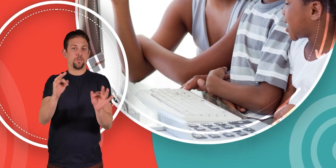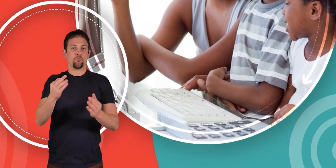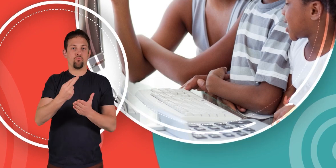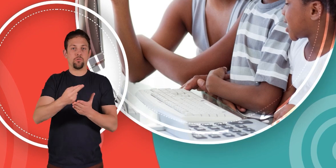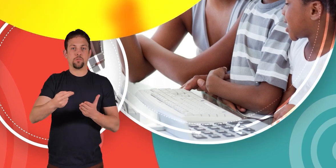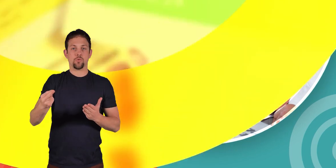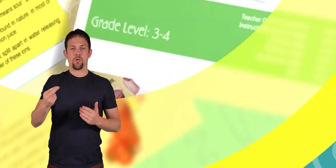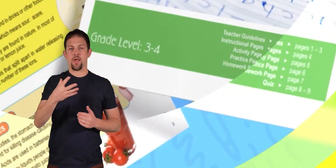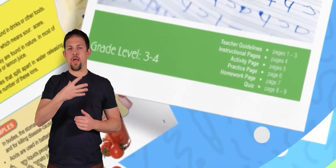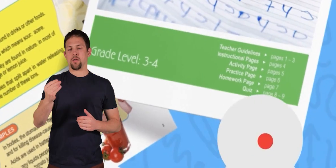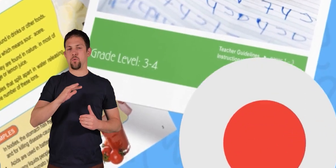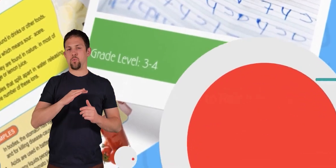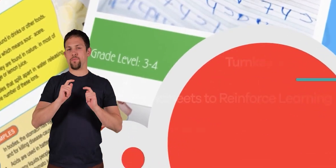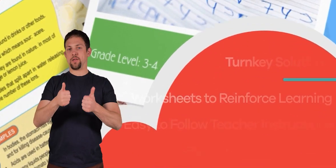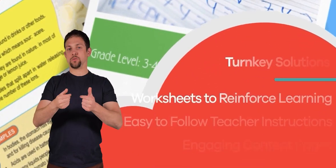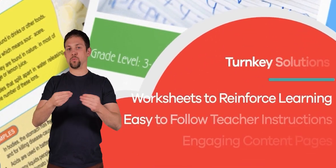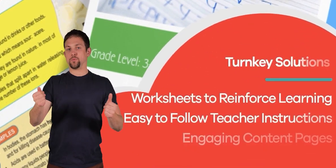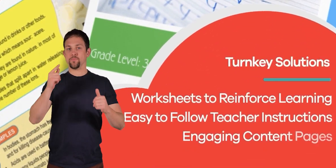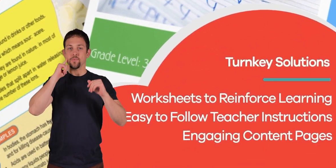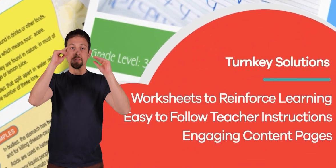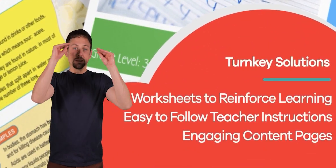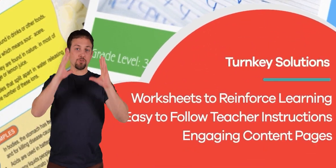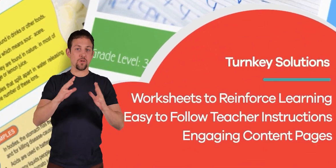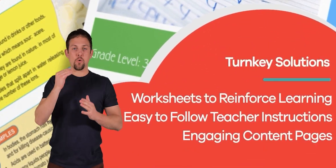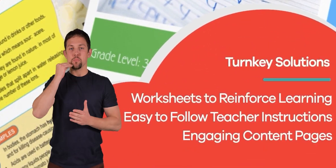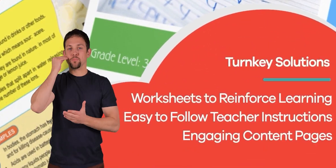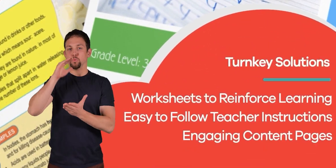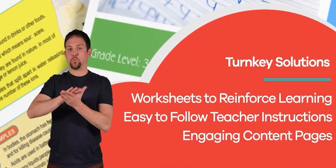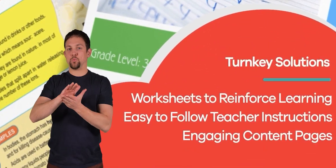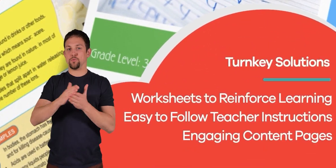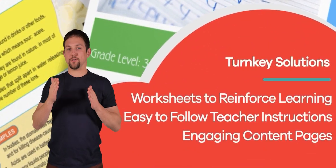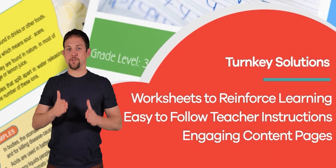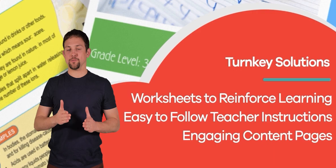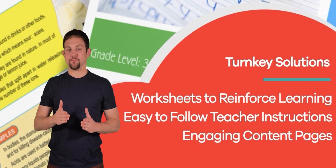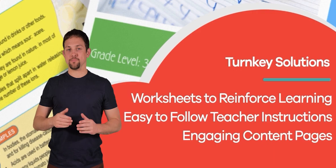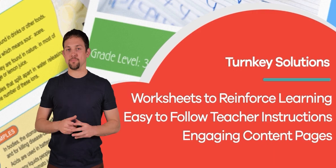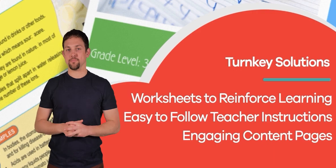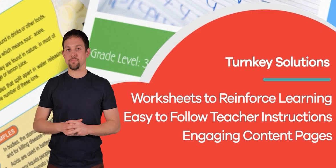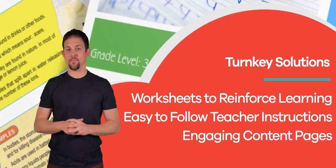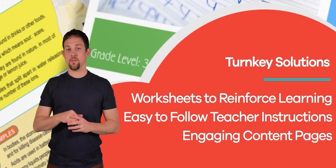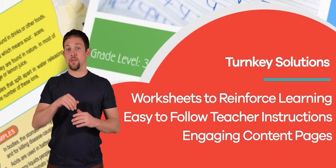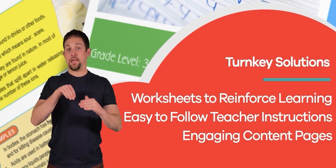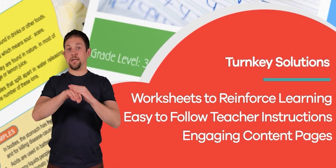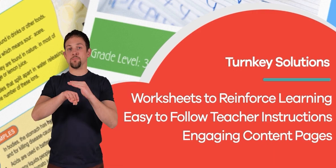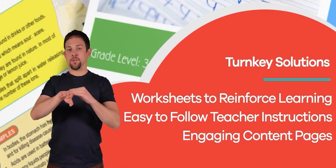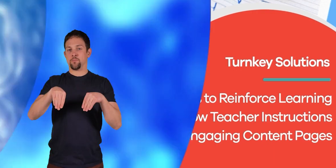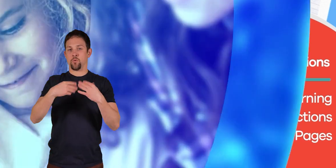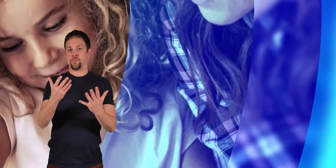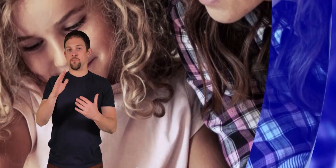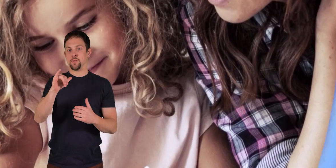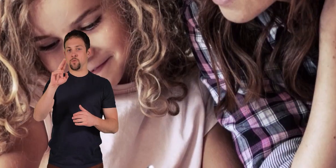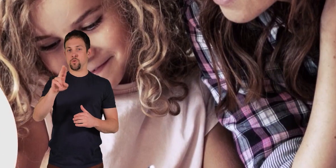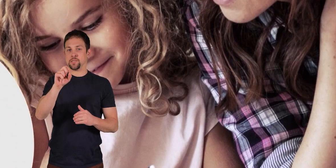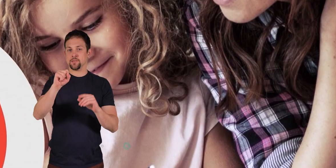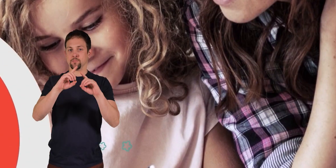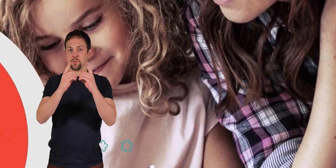resources and turnkey solutions for teachers and homeschoolers. your Digital Docs. . . . . . . . . .